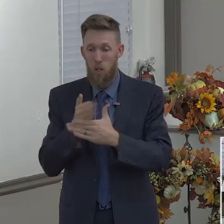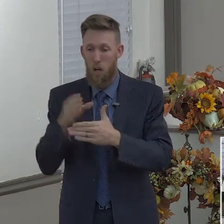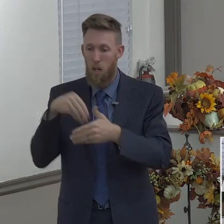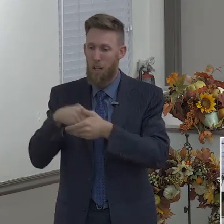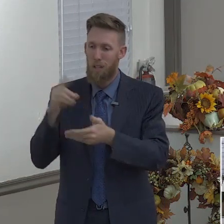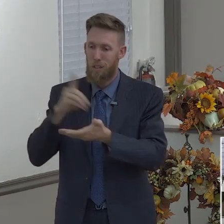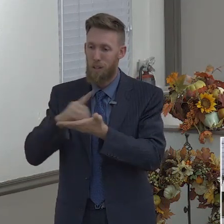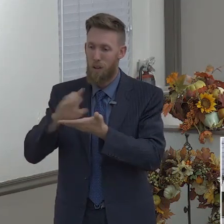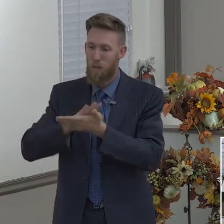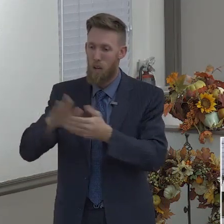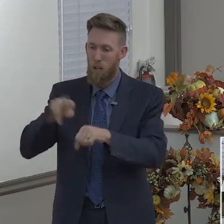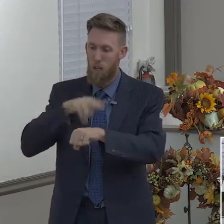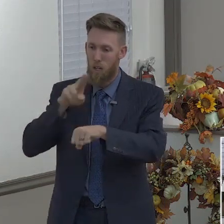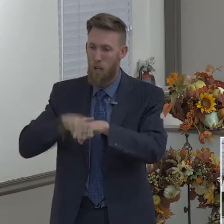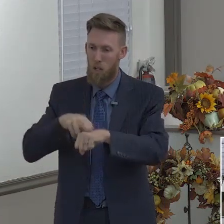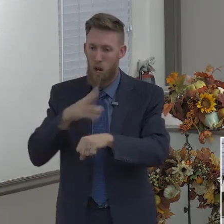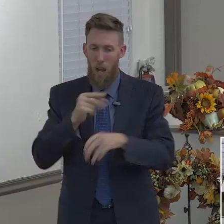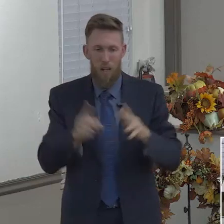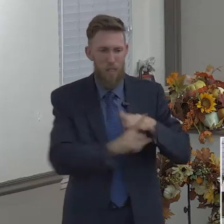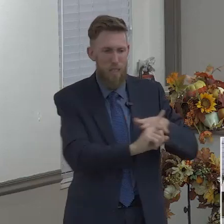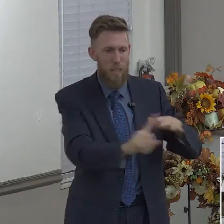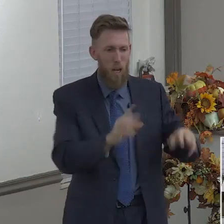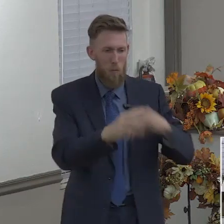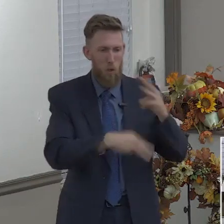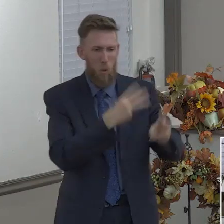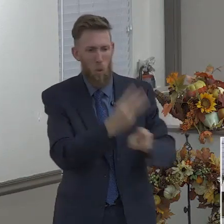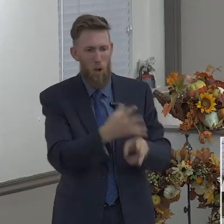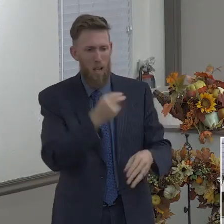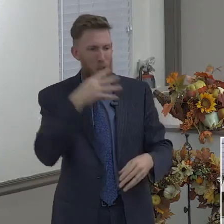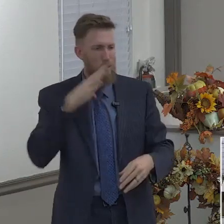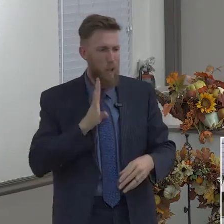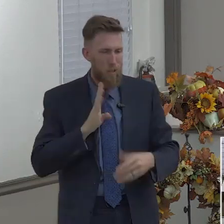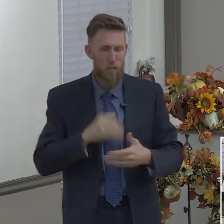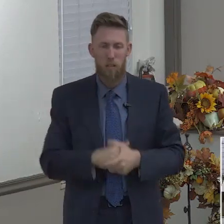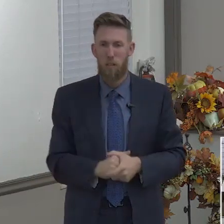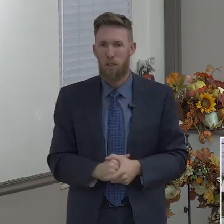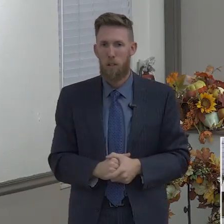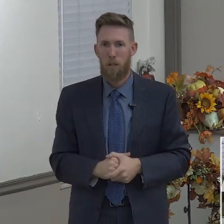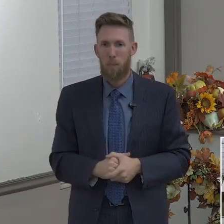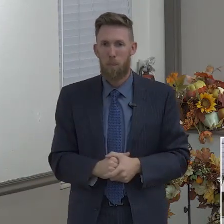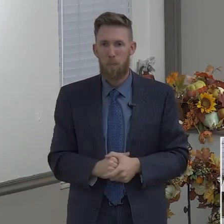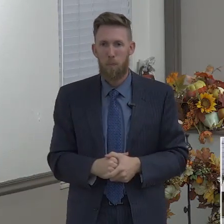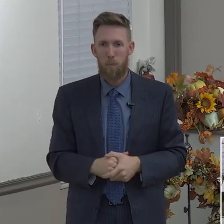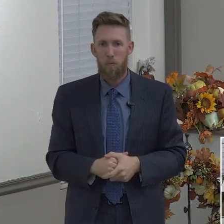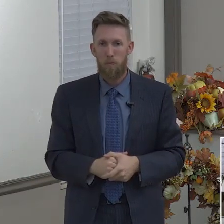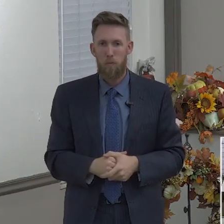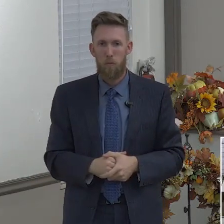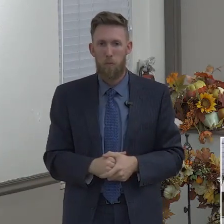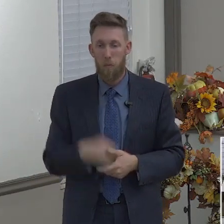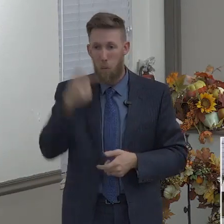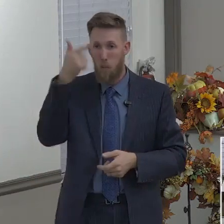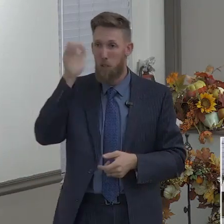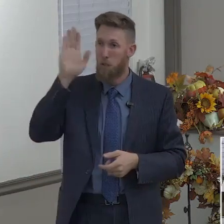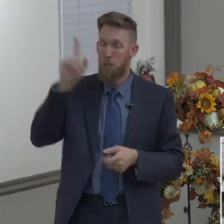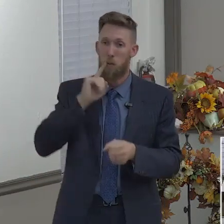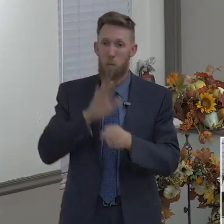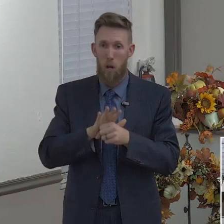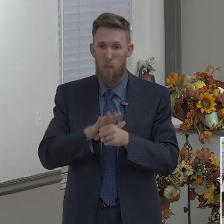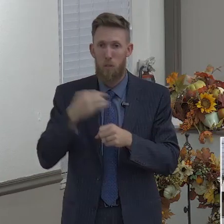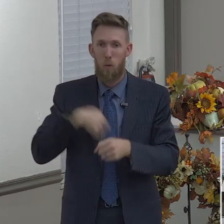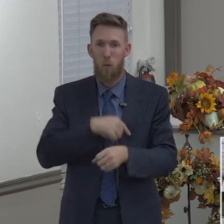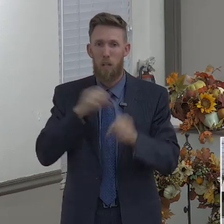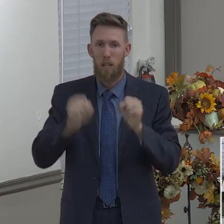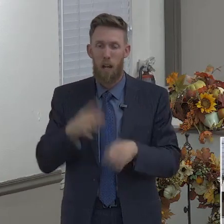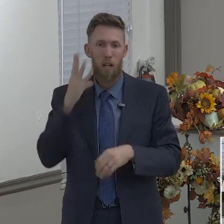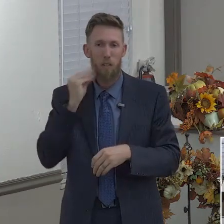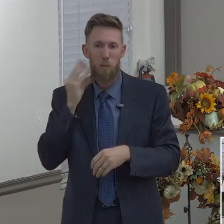through lust. So it is through these promises that gives us an opportunity to partake in the divine nature, or the qualities